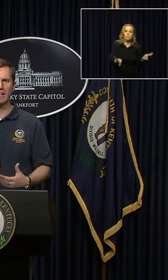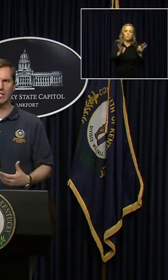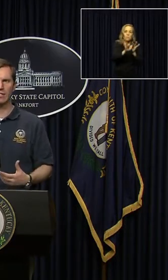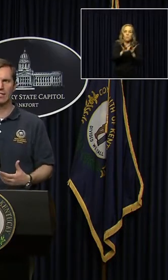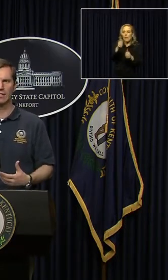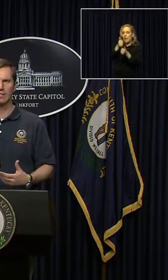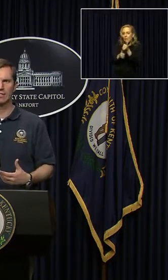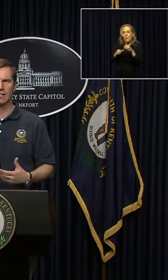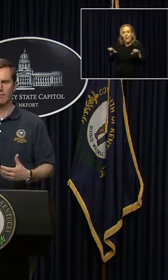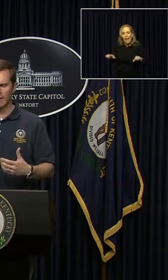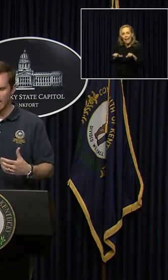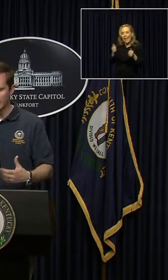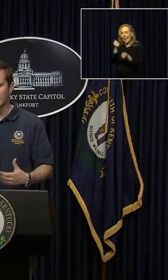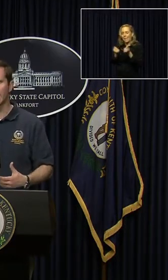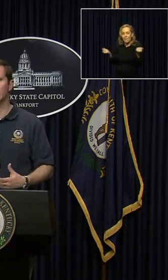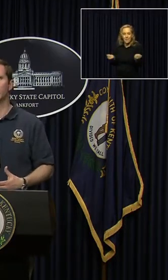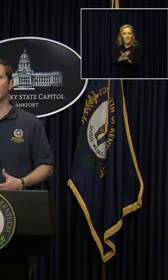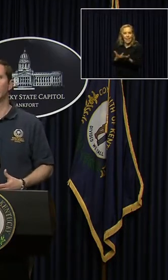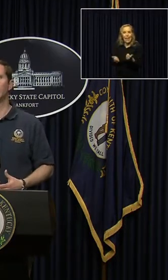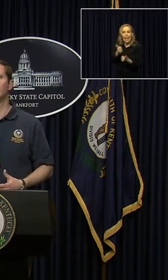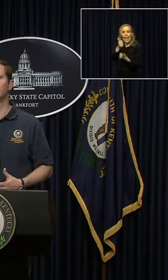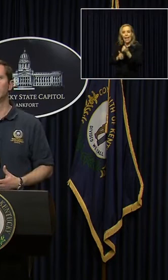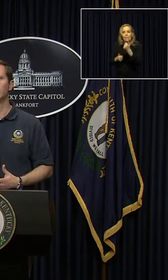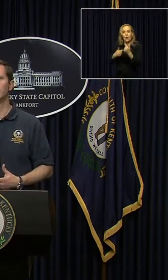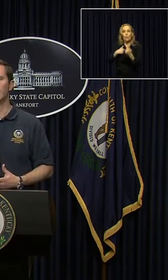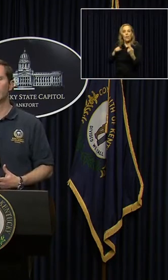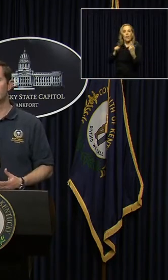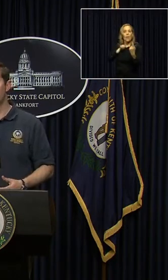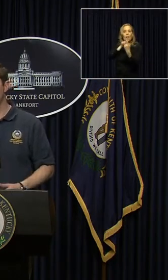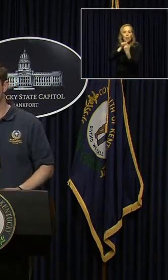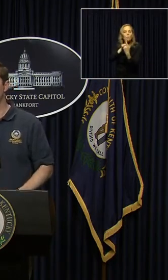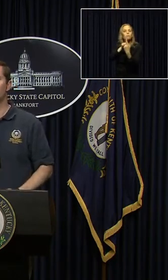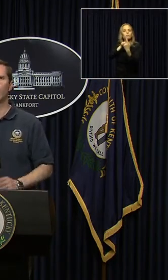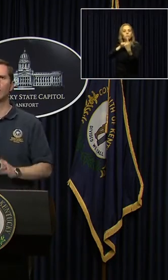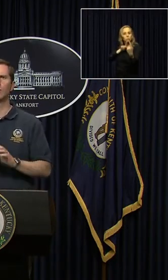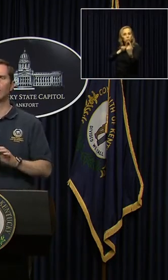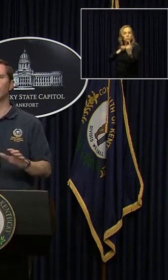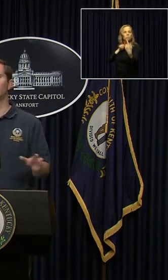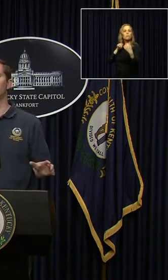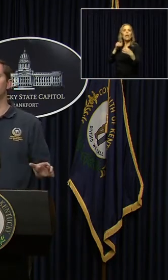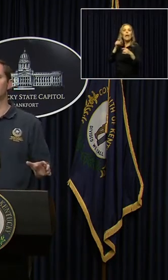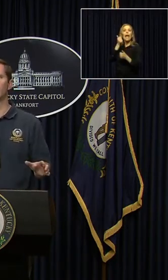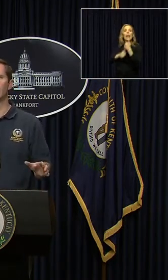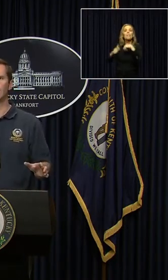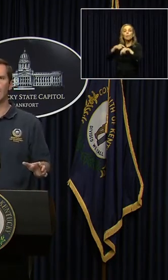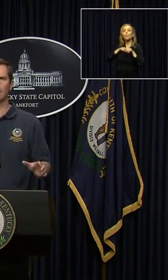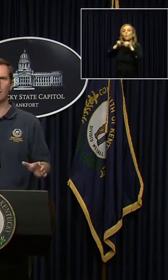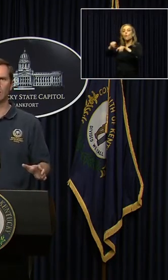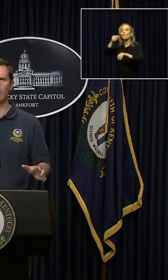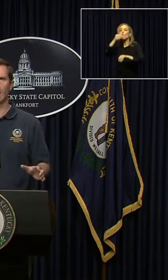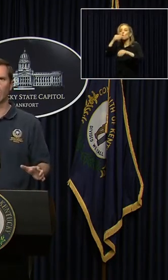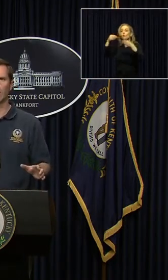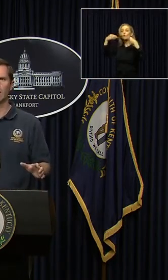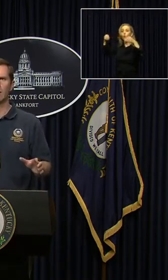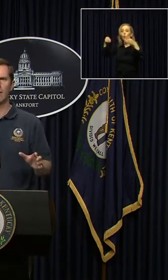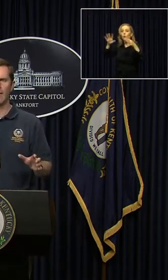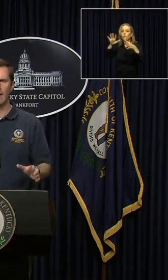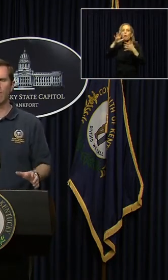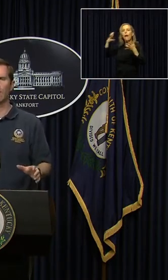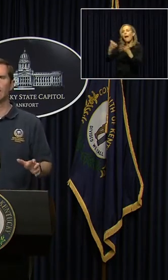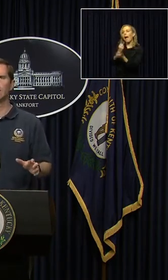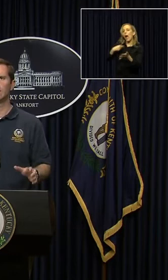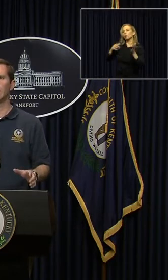every action, every contact that we reduce every time we go to the grocery store and we make sure that it's not a social hour,